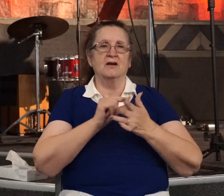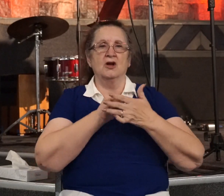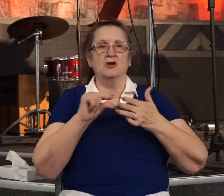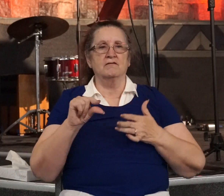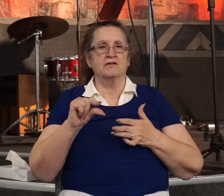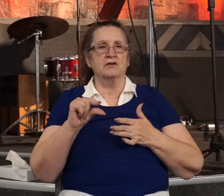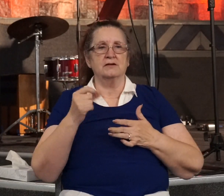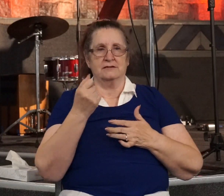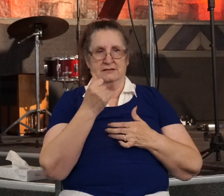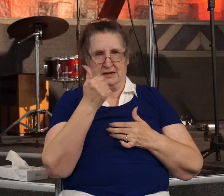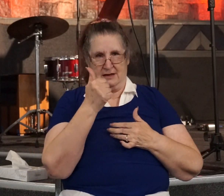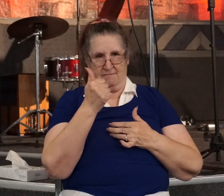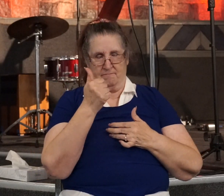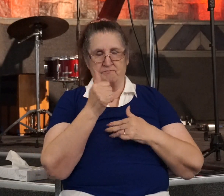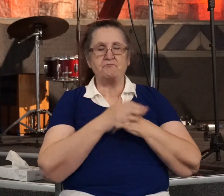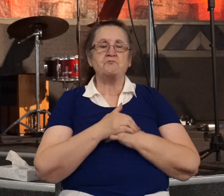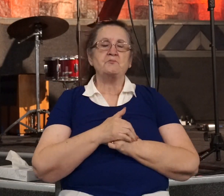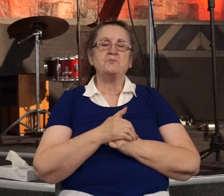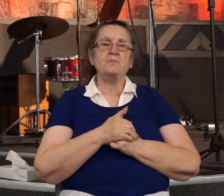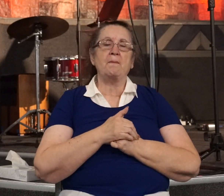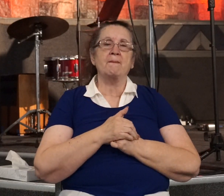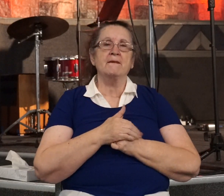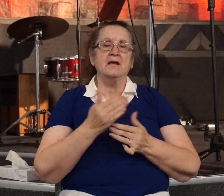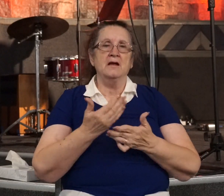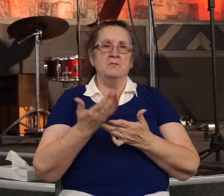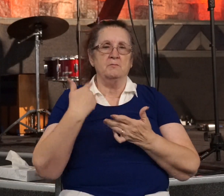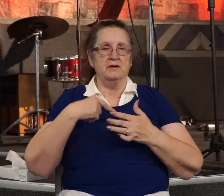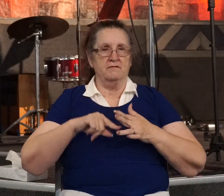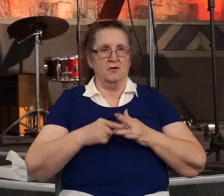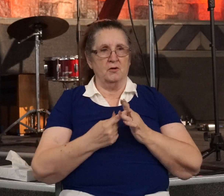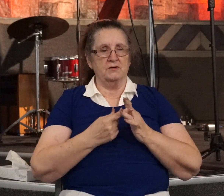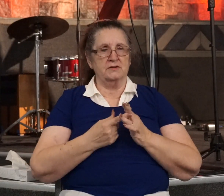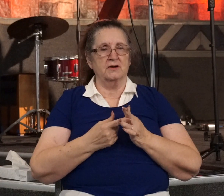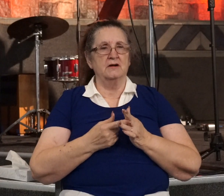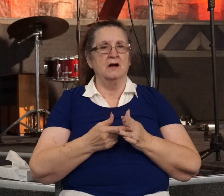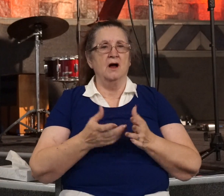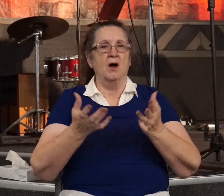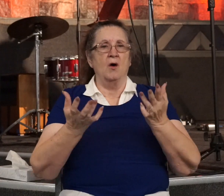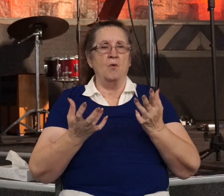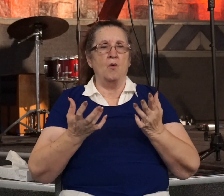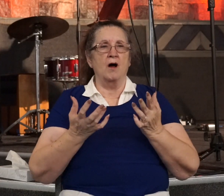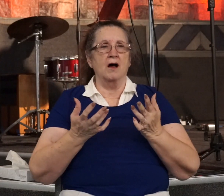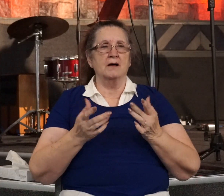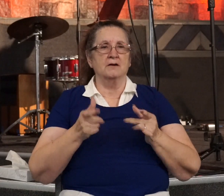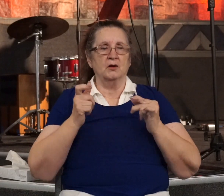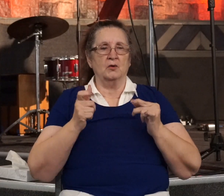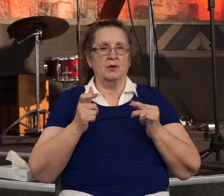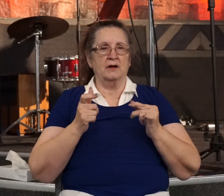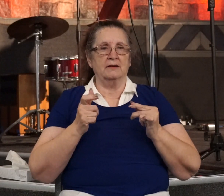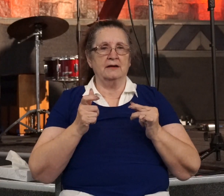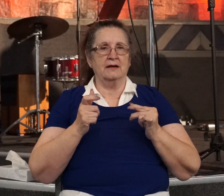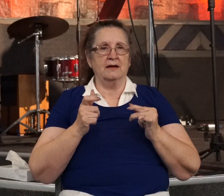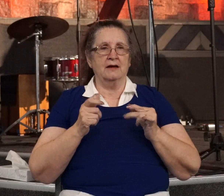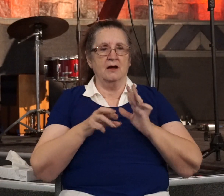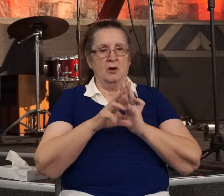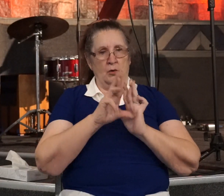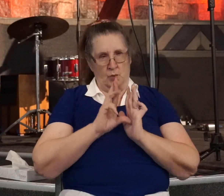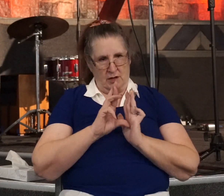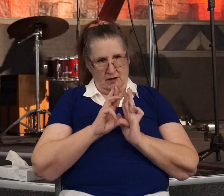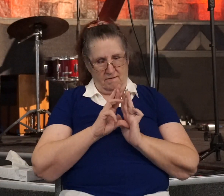10. And before we do that, I just want to quickly just catch us back up to where we left off last week.